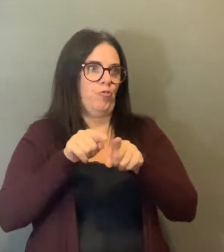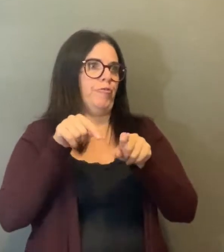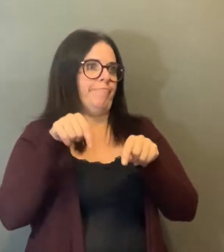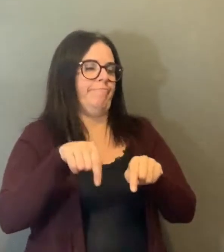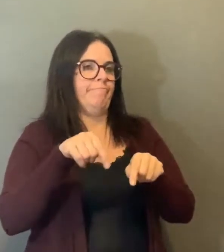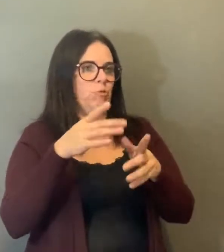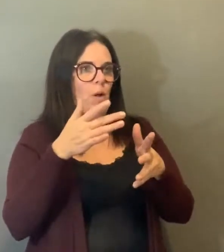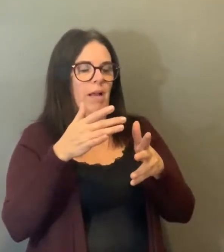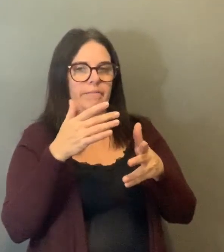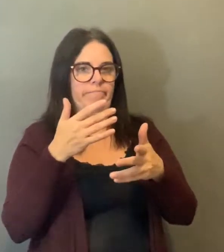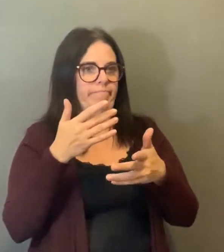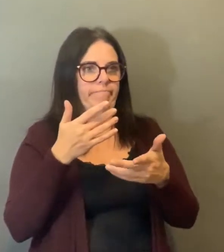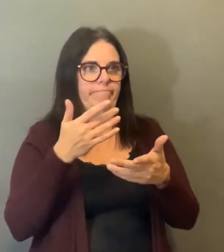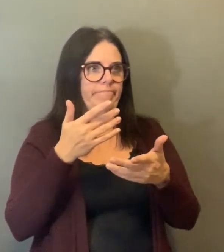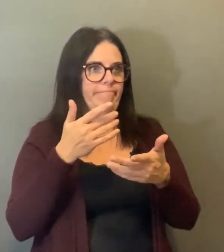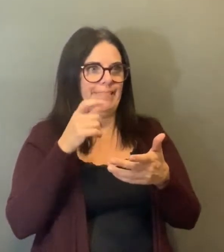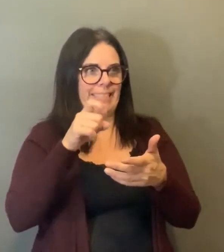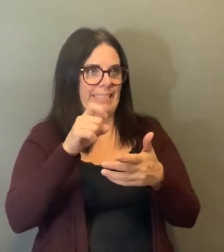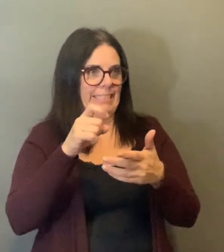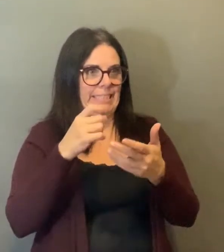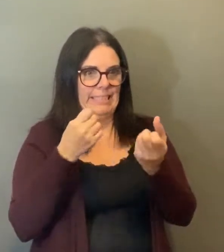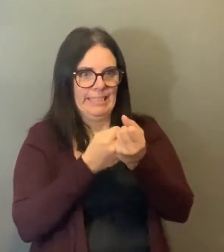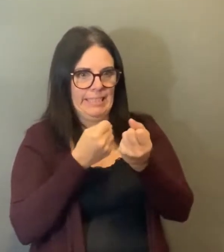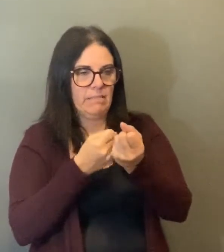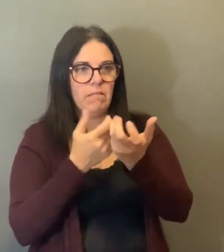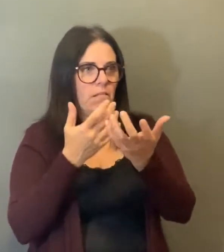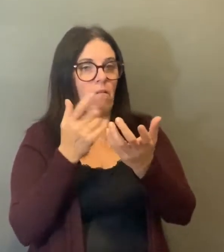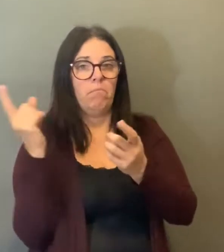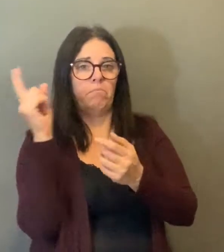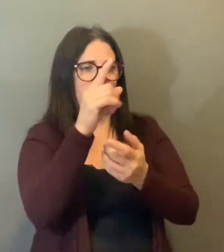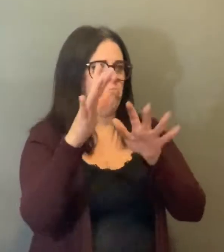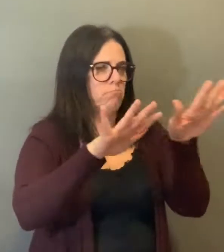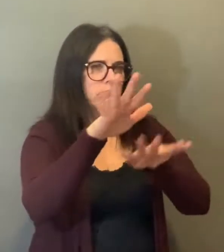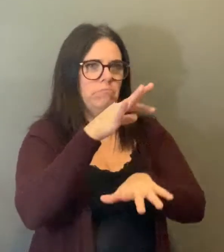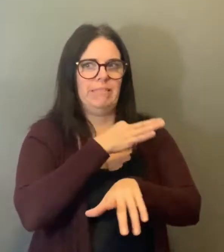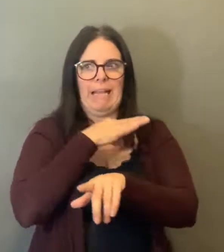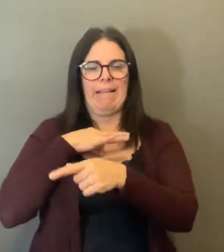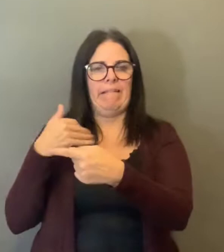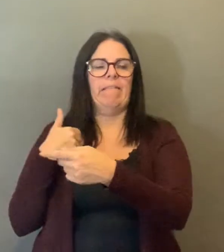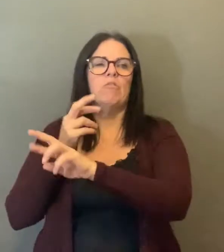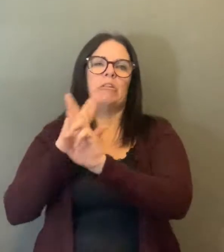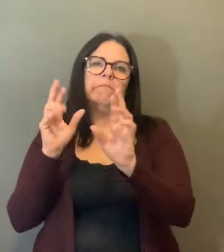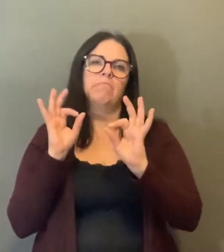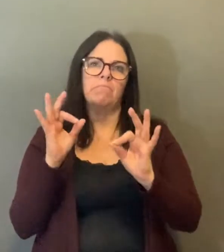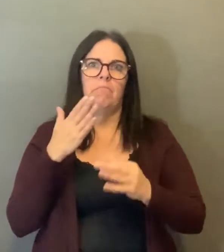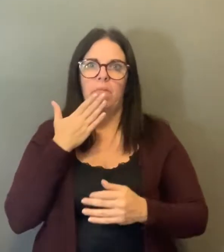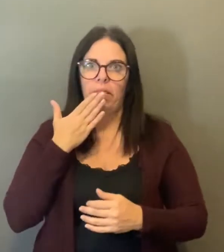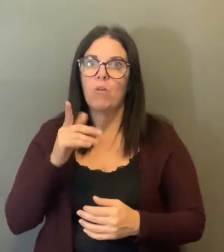community. I think that's a great initiative from them and I really appreciated their support in